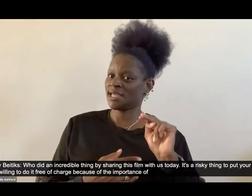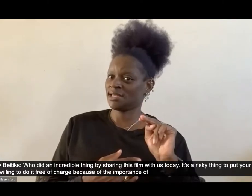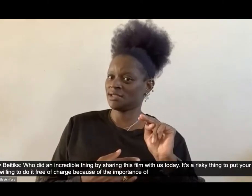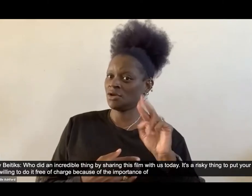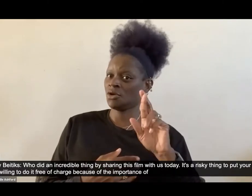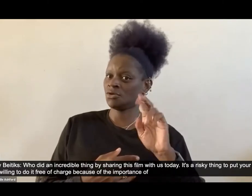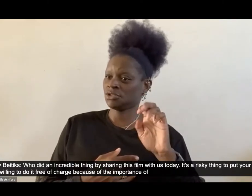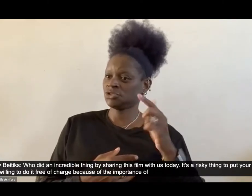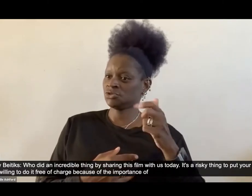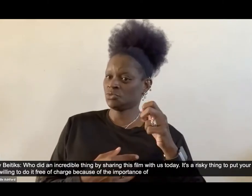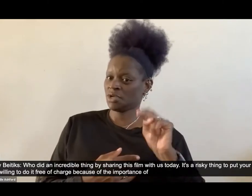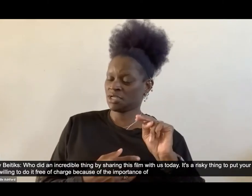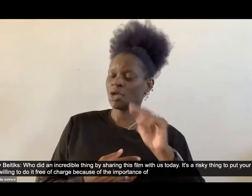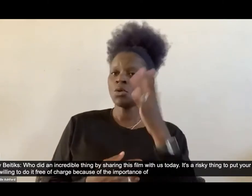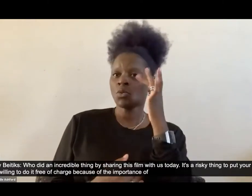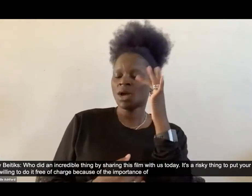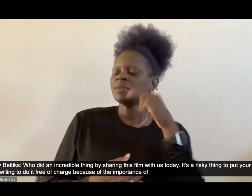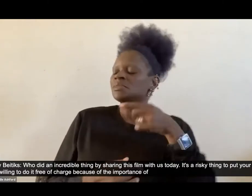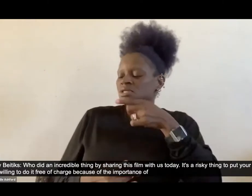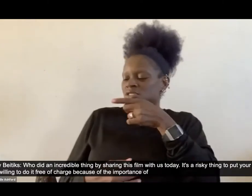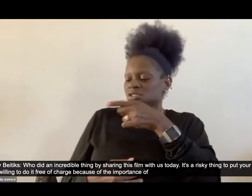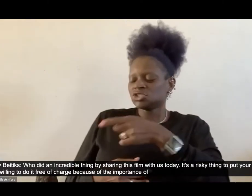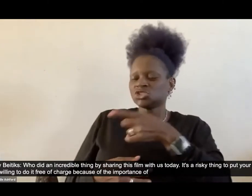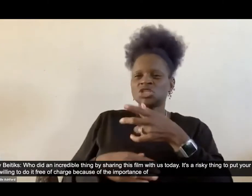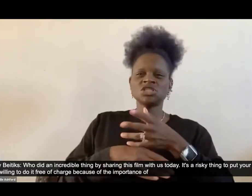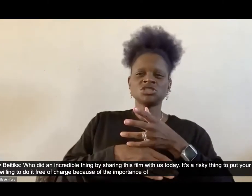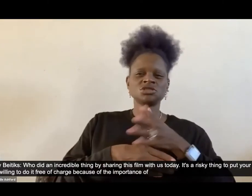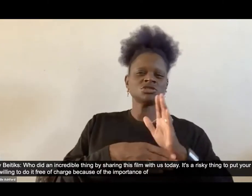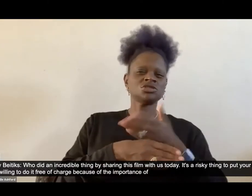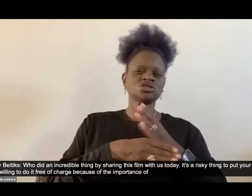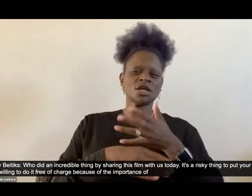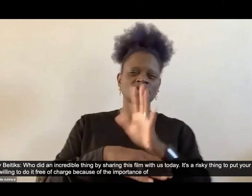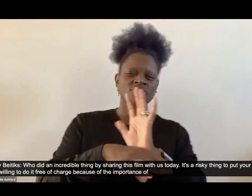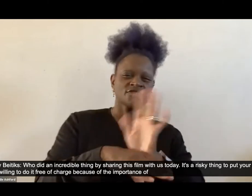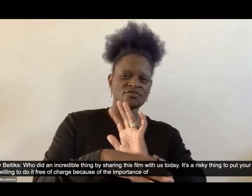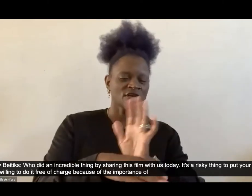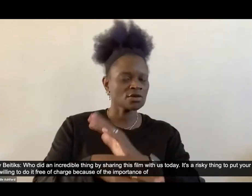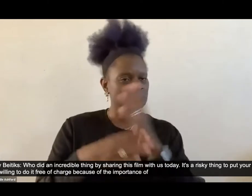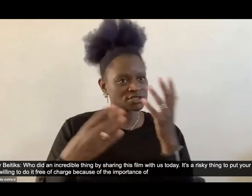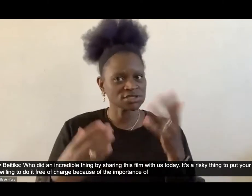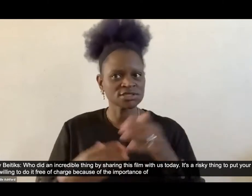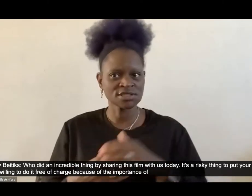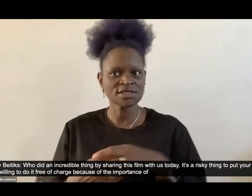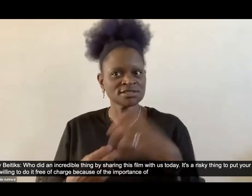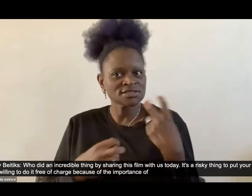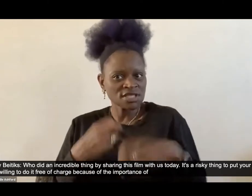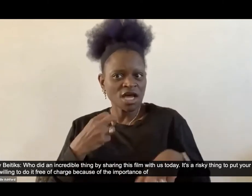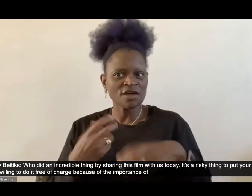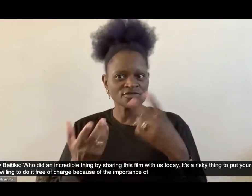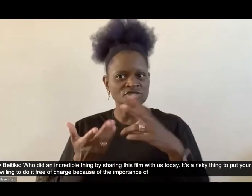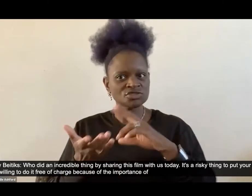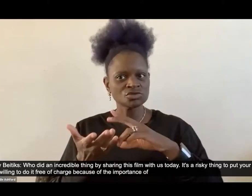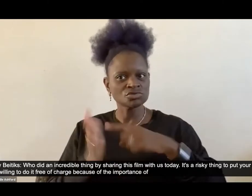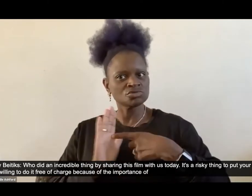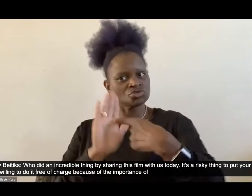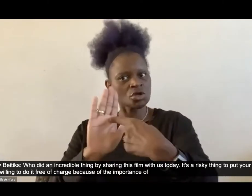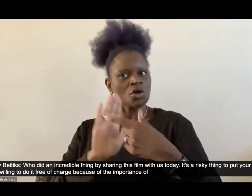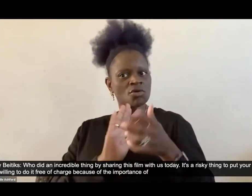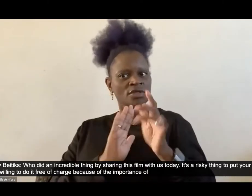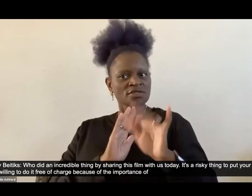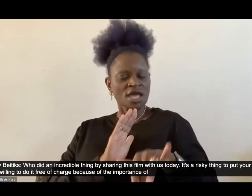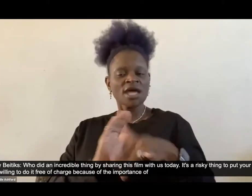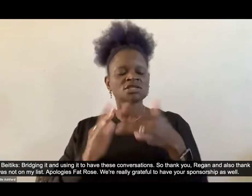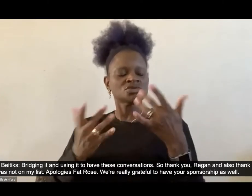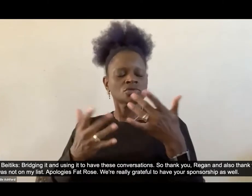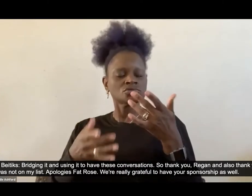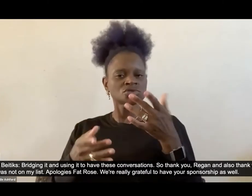sharing this film with us today. It's a risky thing to put your film online. She was willing to do it free of charge because of the importance